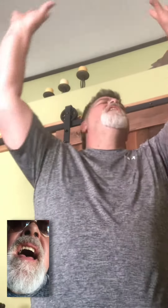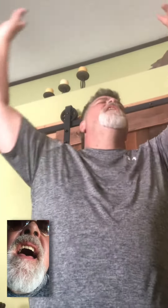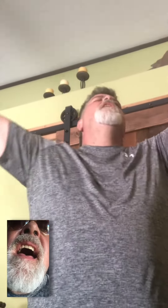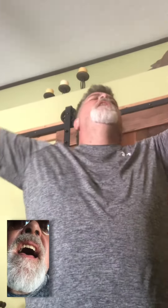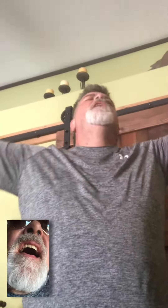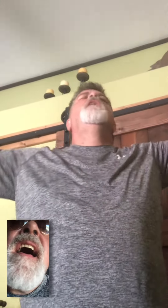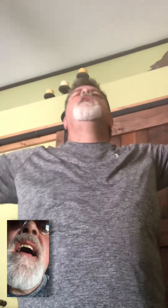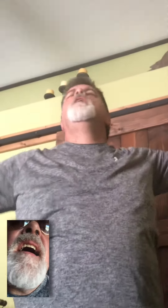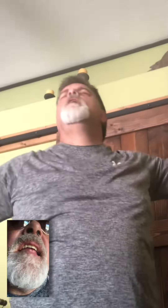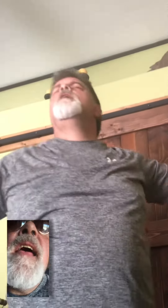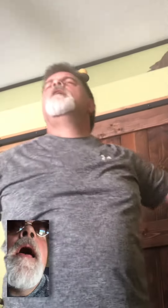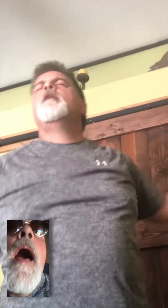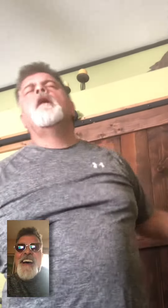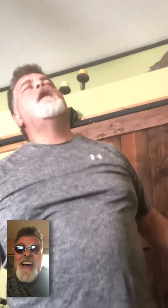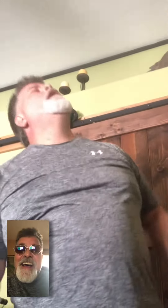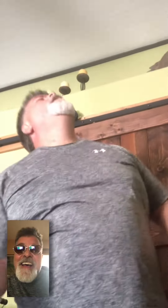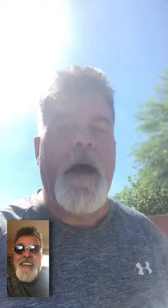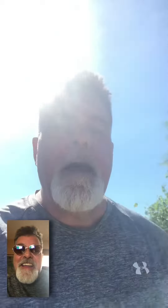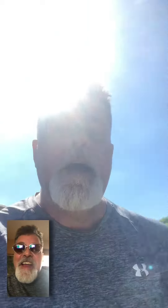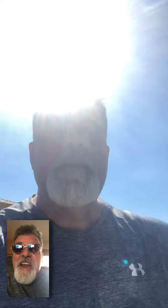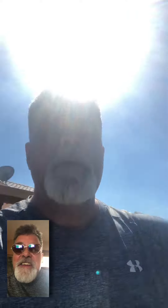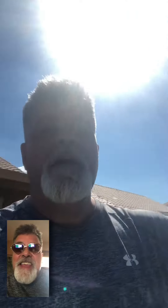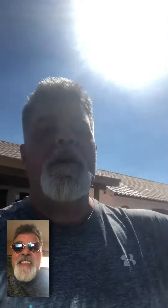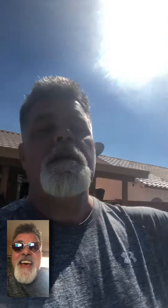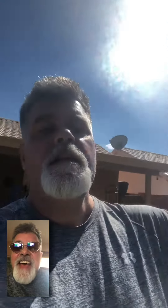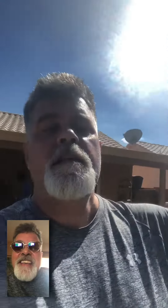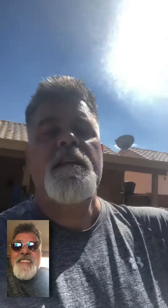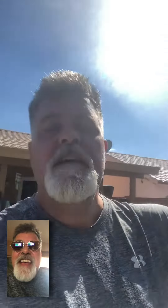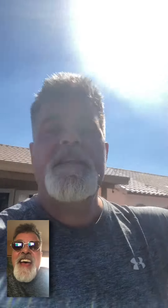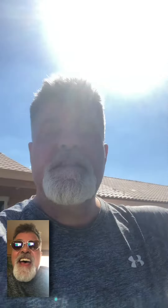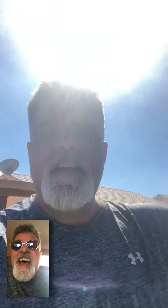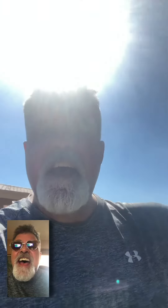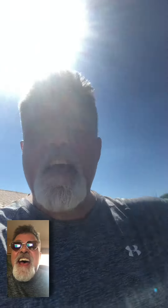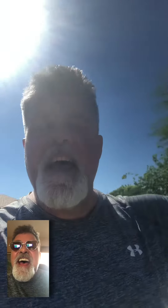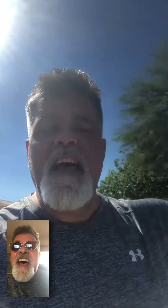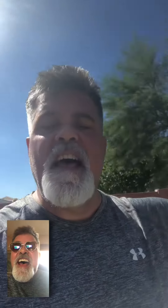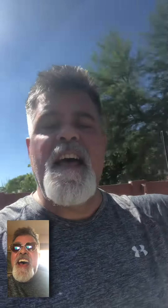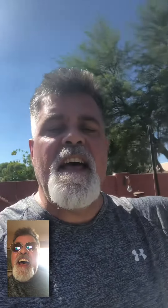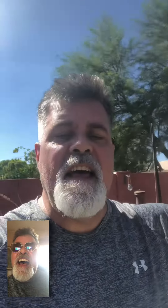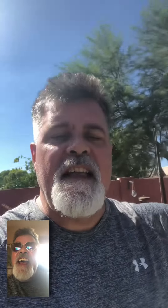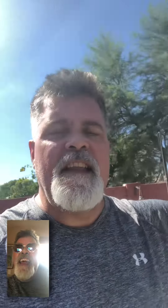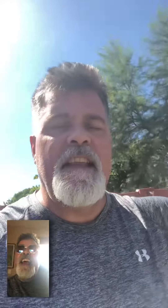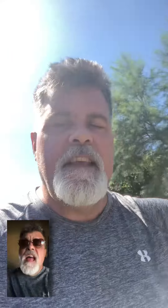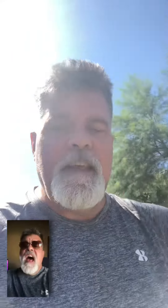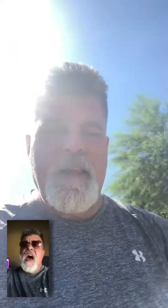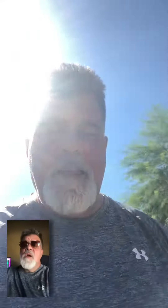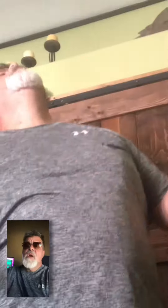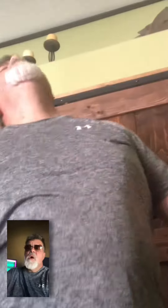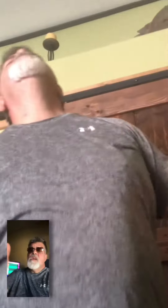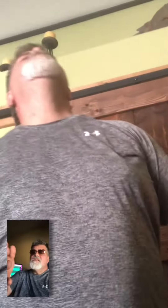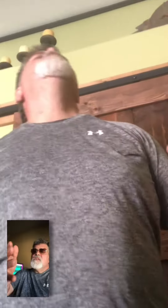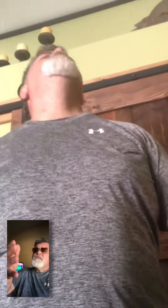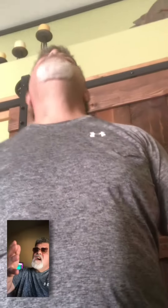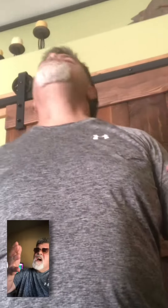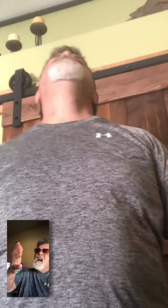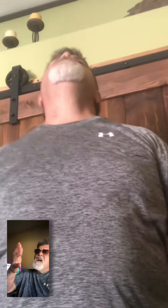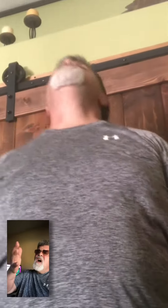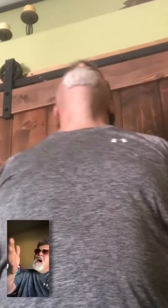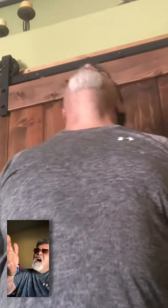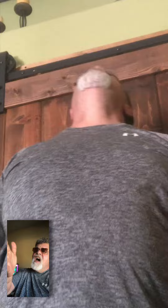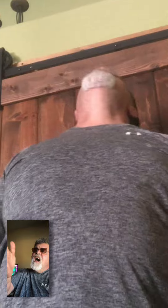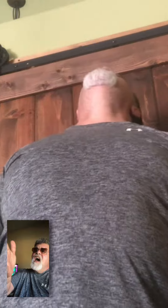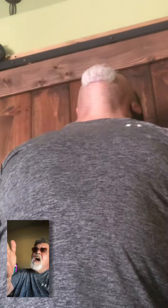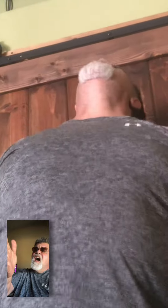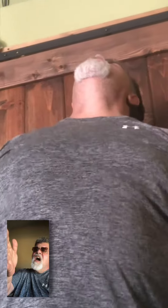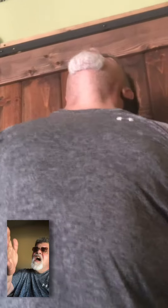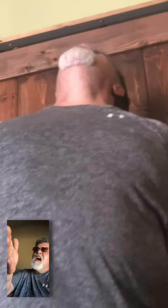fun? Underneath the sun Now you're so far